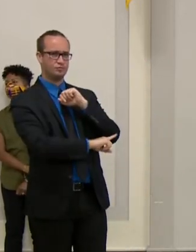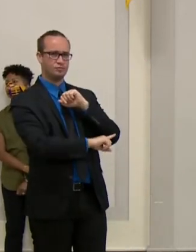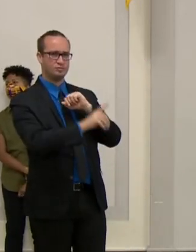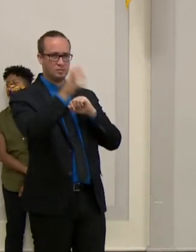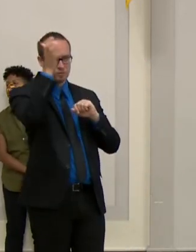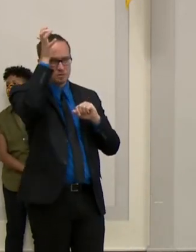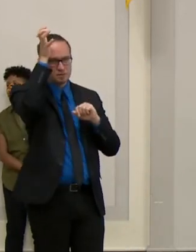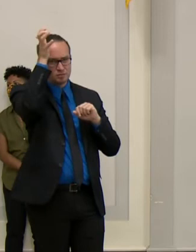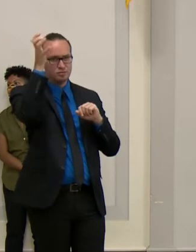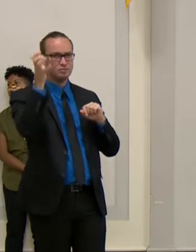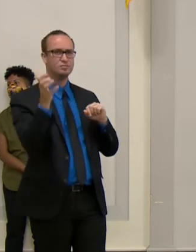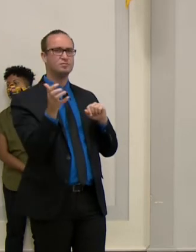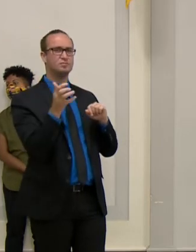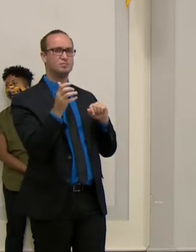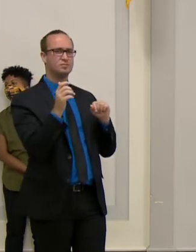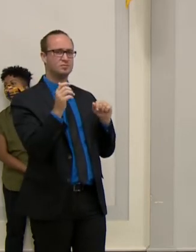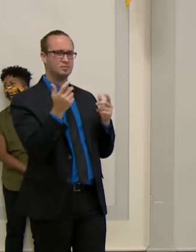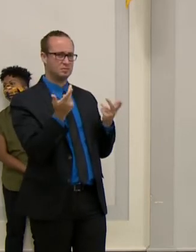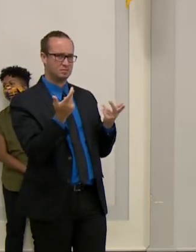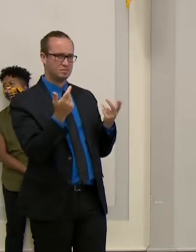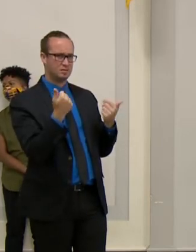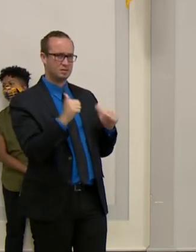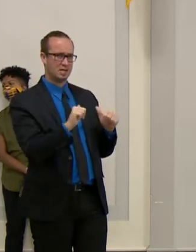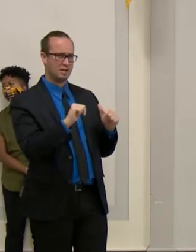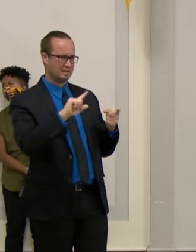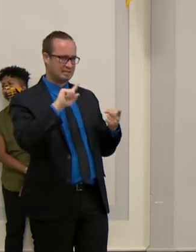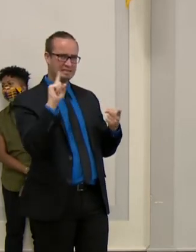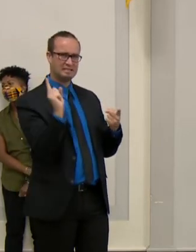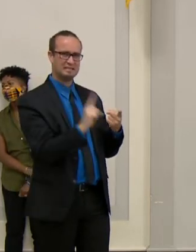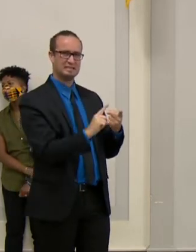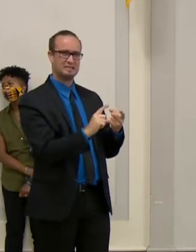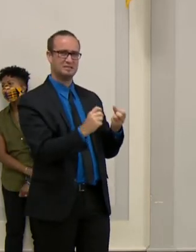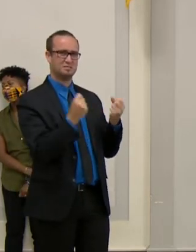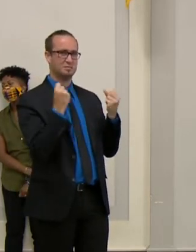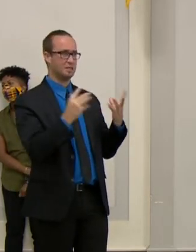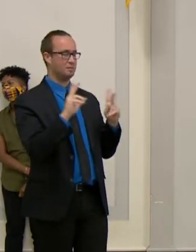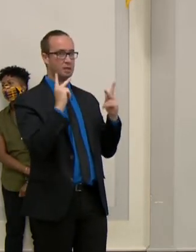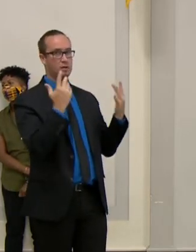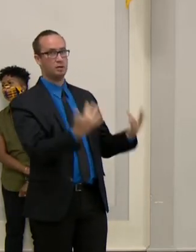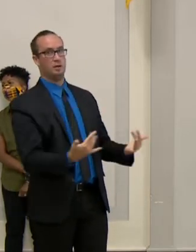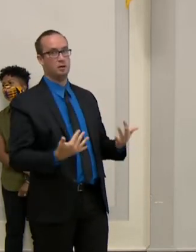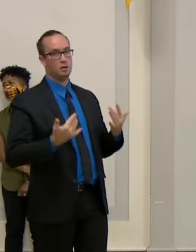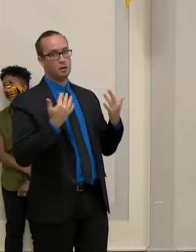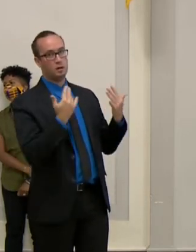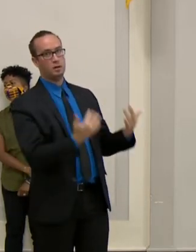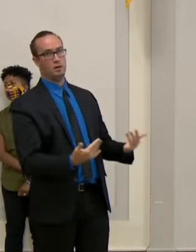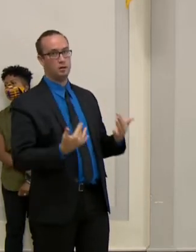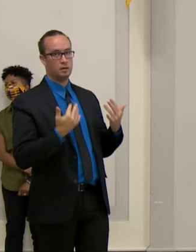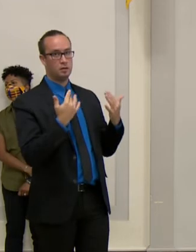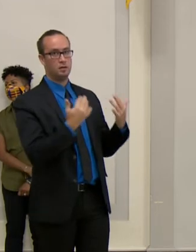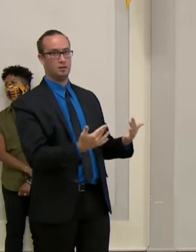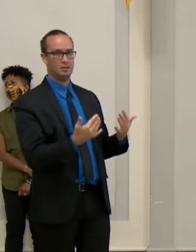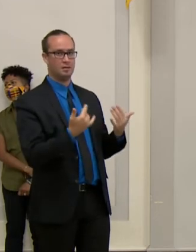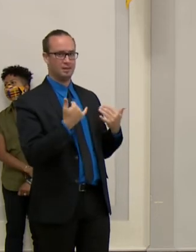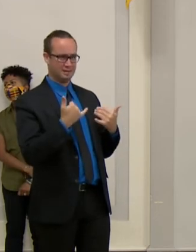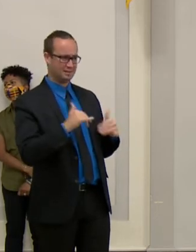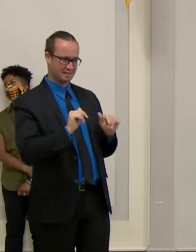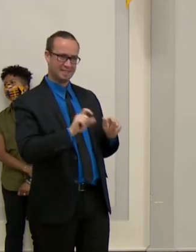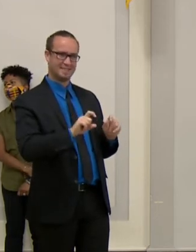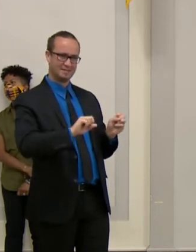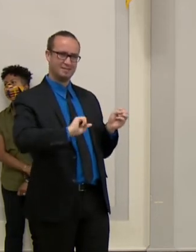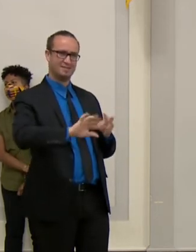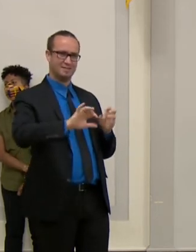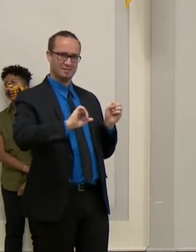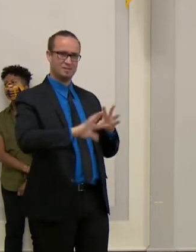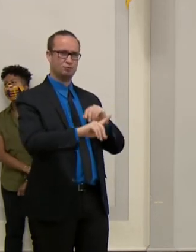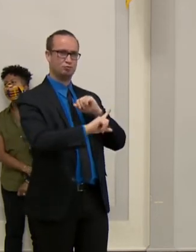meantime to mitigate the problem? know a lot of residents are waiting. You've offered, I know, additional places where they can drop off, pick up. So what else is the city